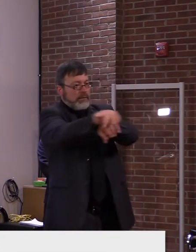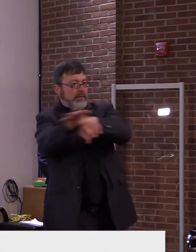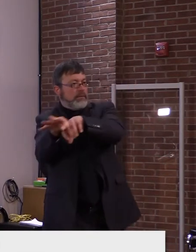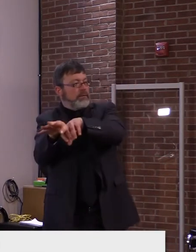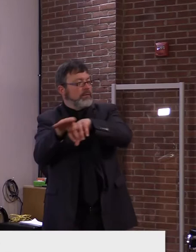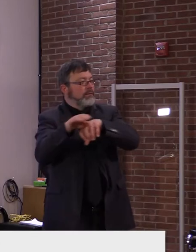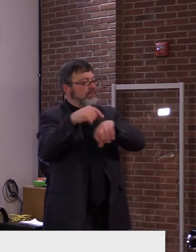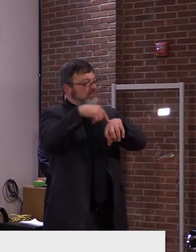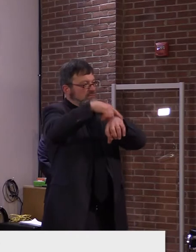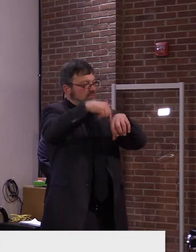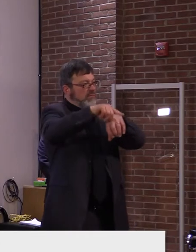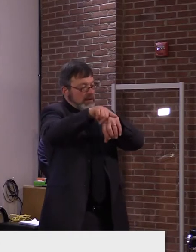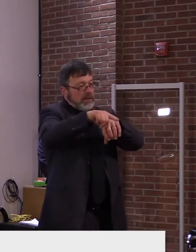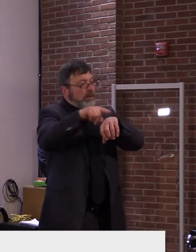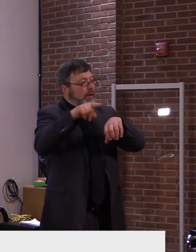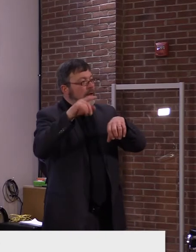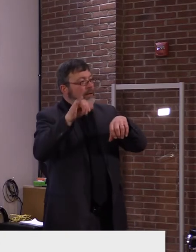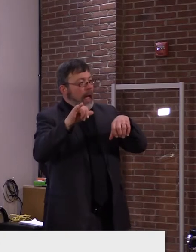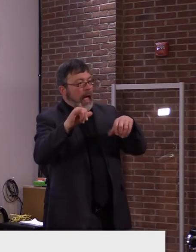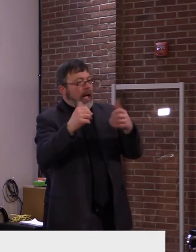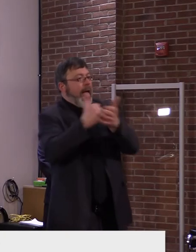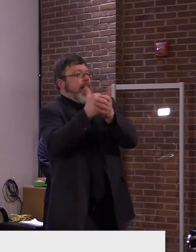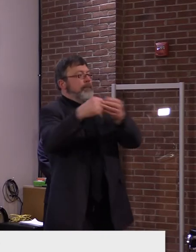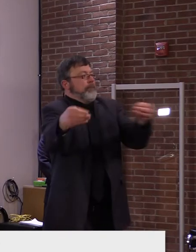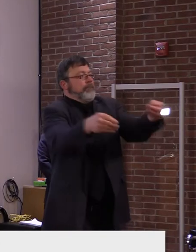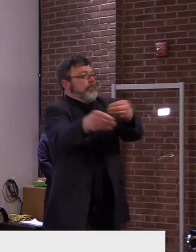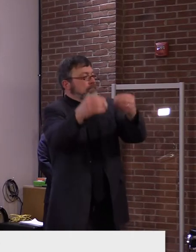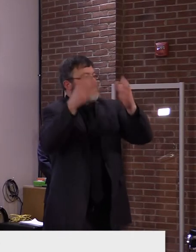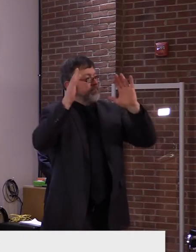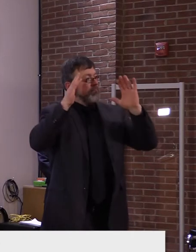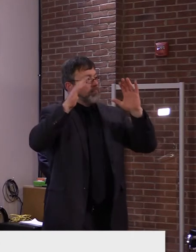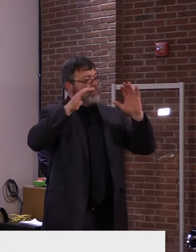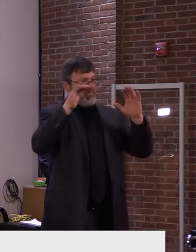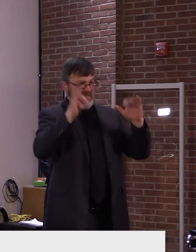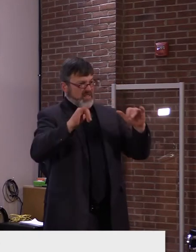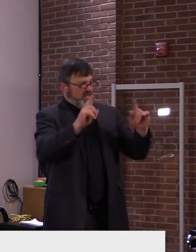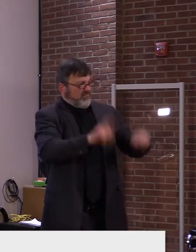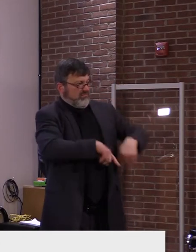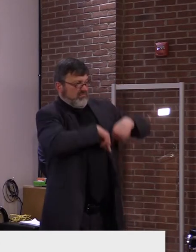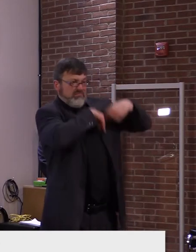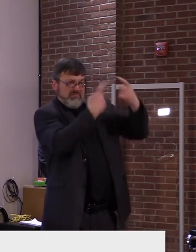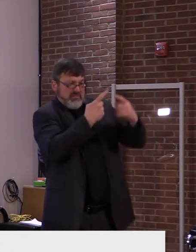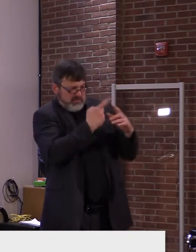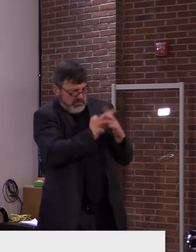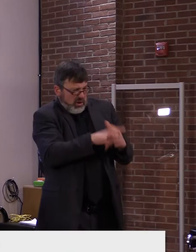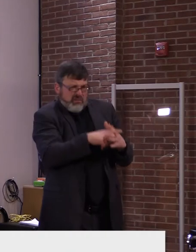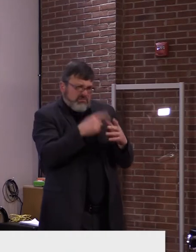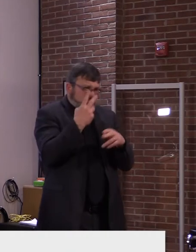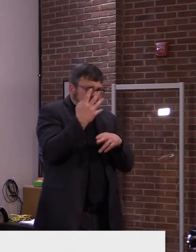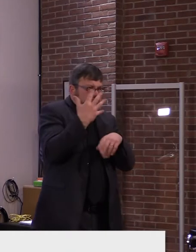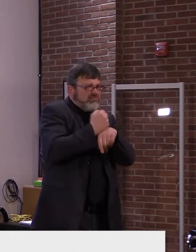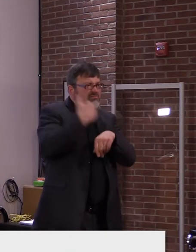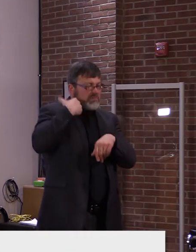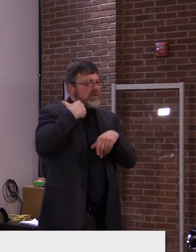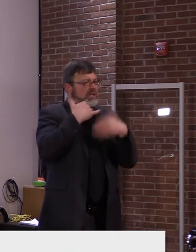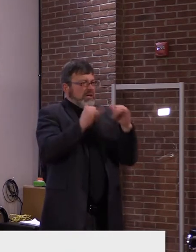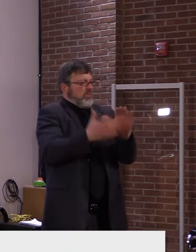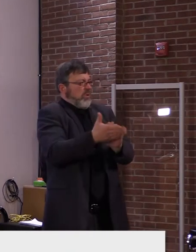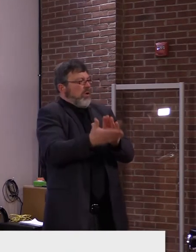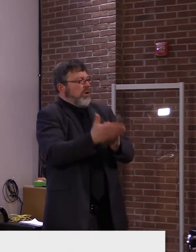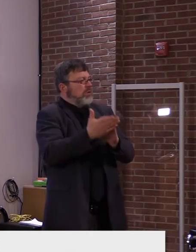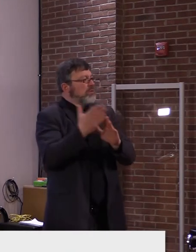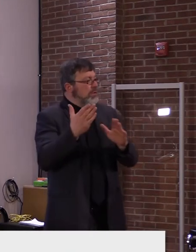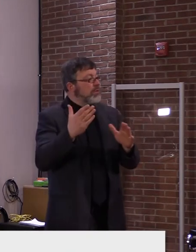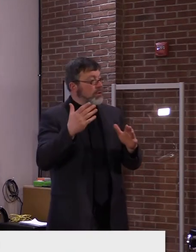again, be in face-to-face contact. And those systems have continued and are actually enrolling more and more people all of the